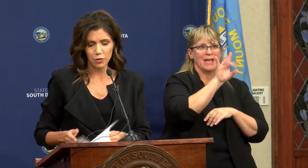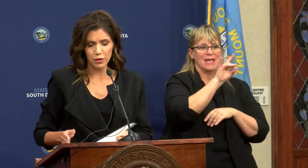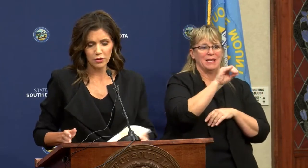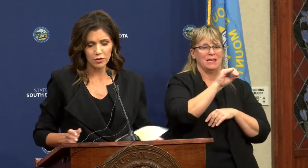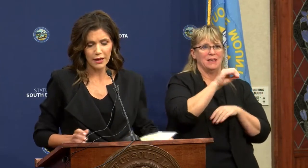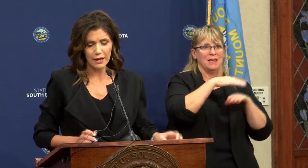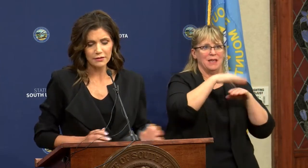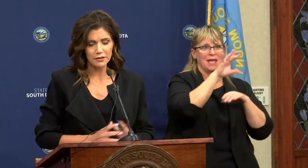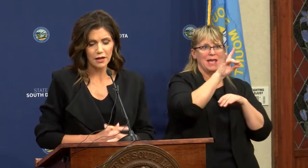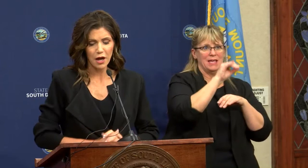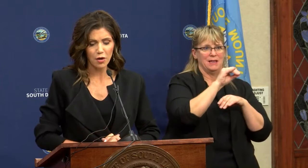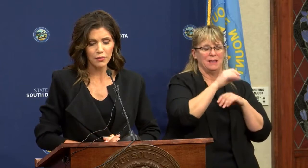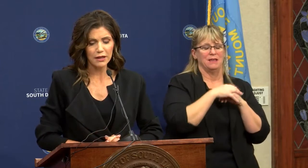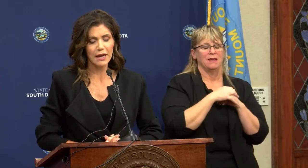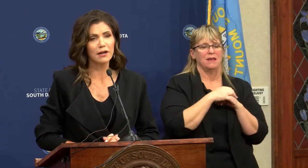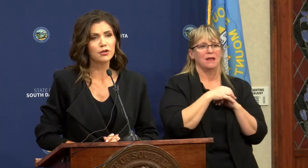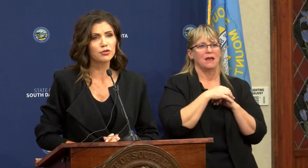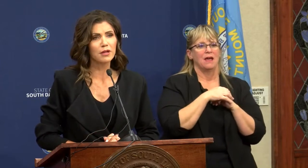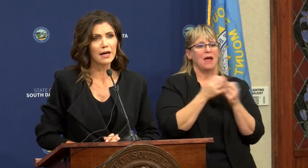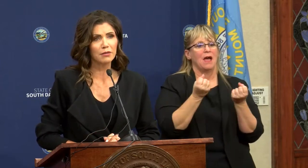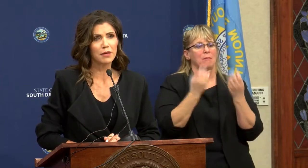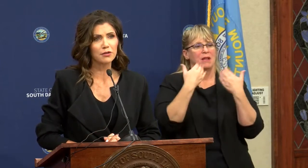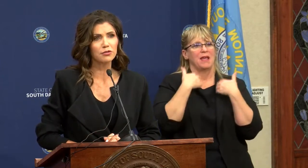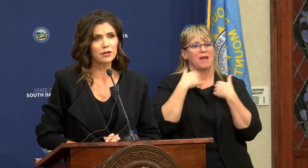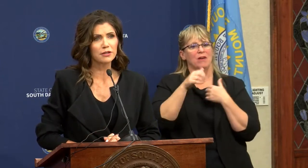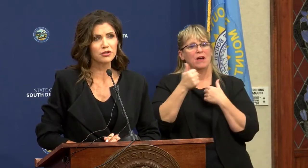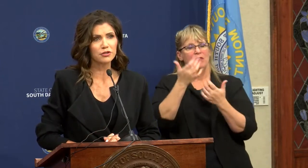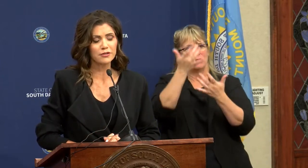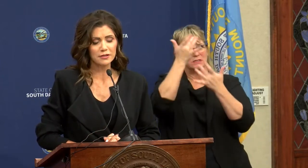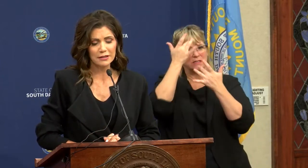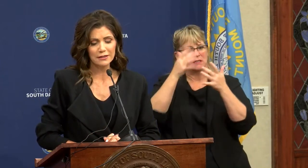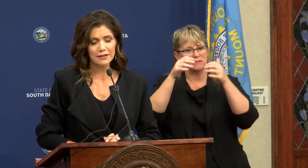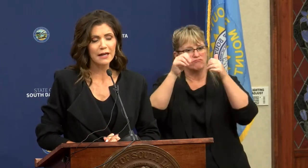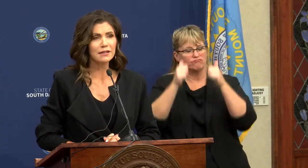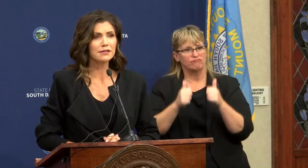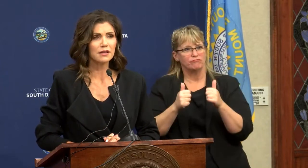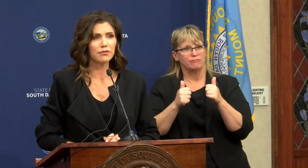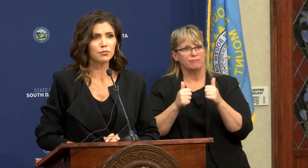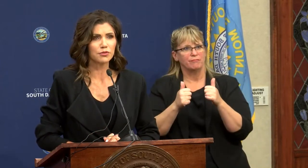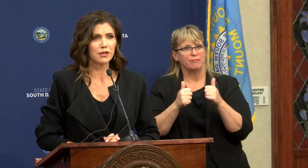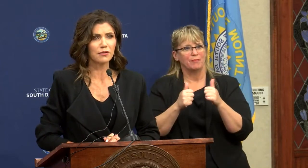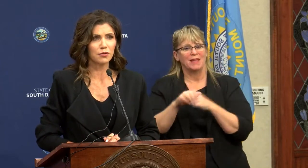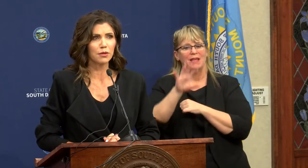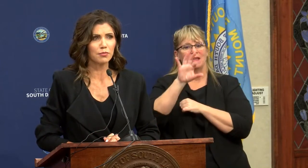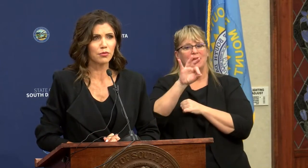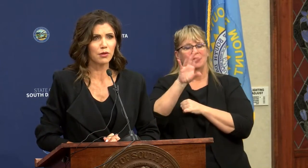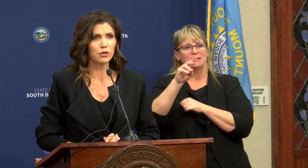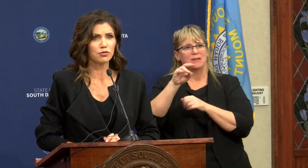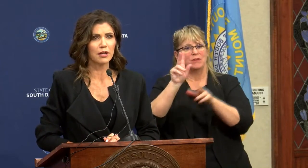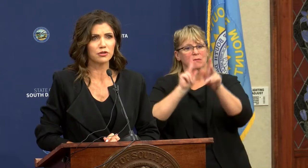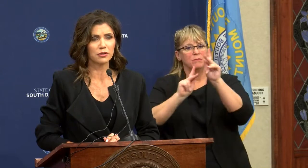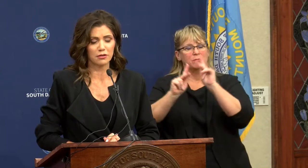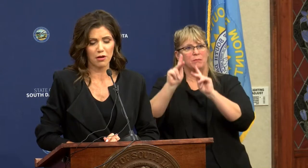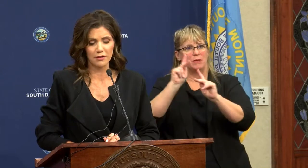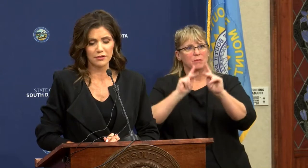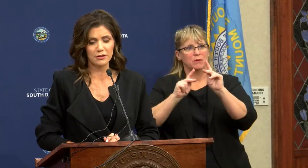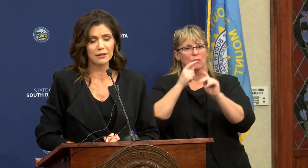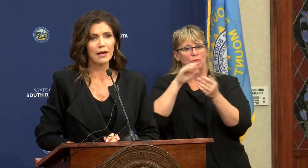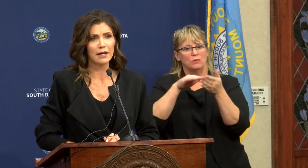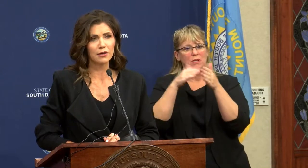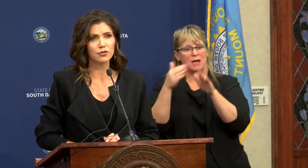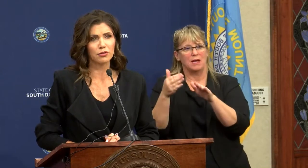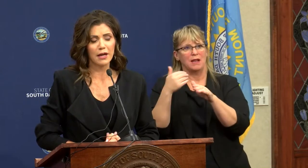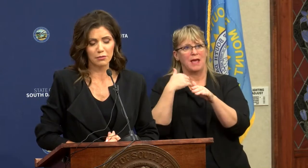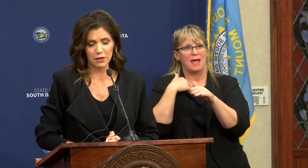When we look at how many had underlying medical conditions, 97% of the people that we tragically lost